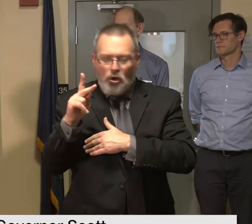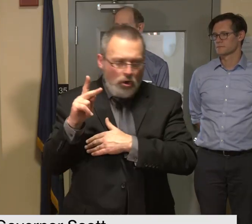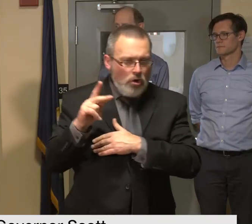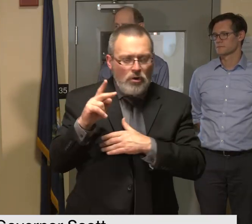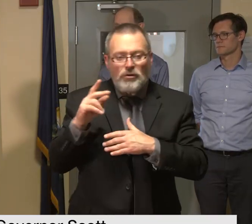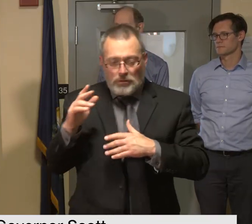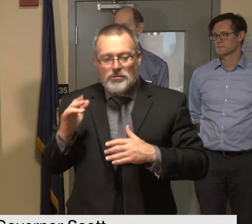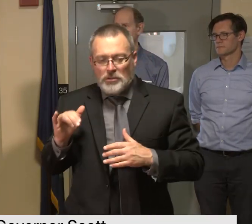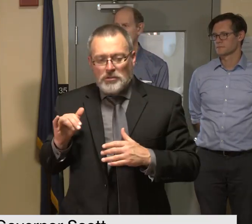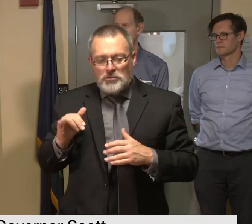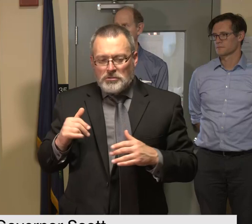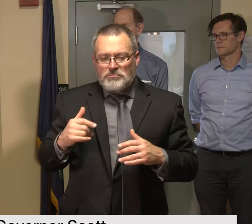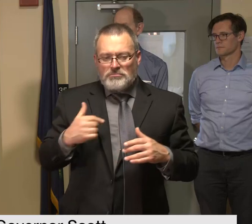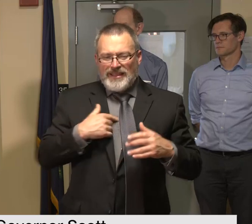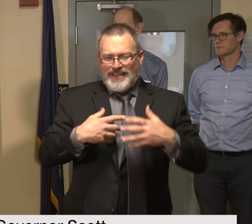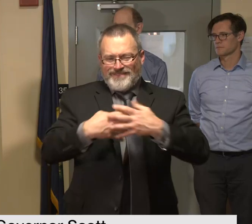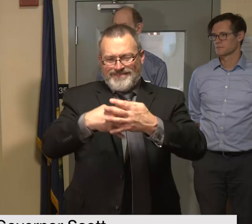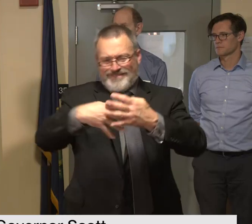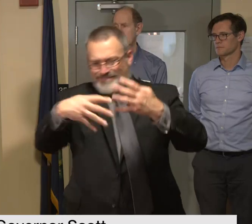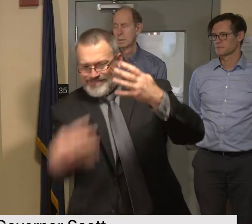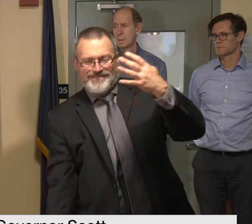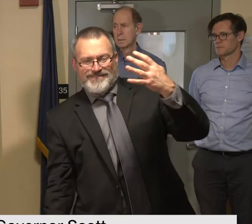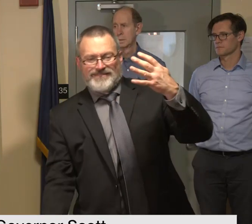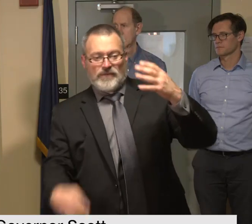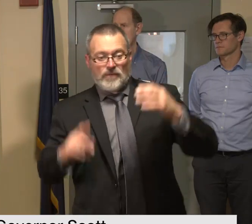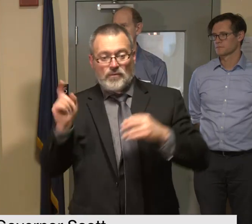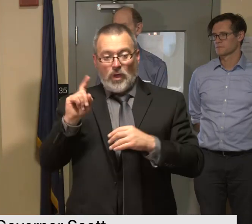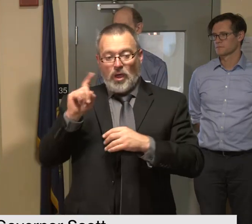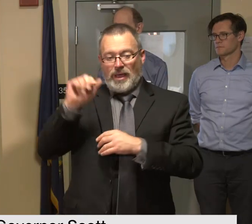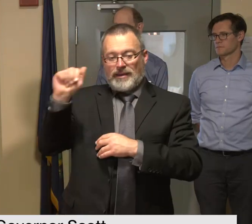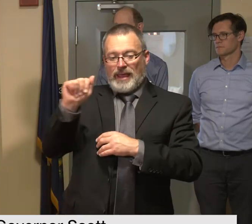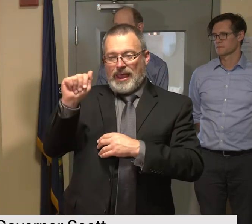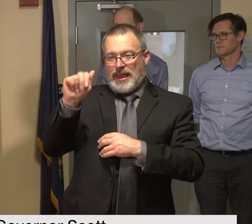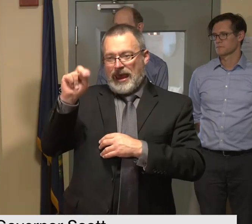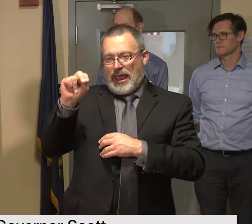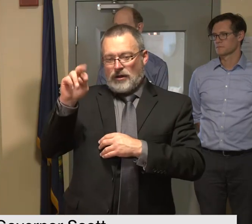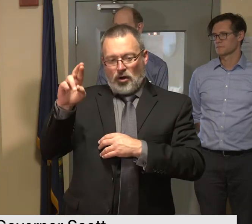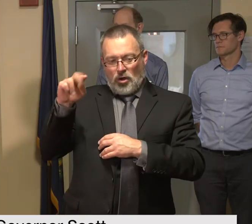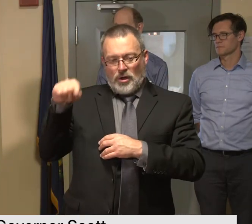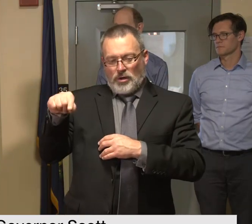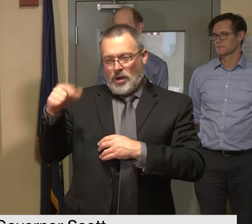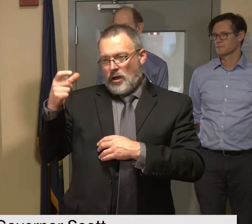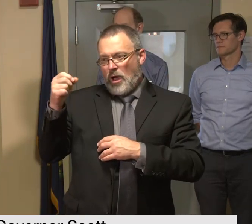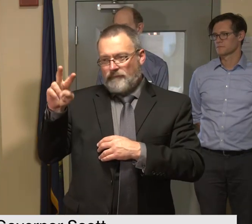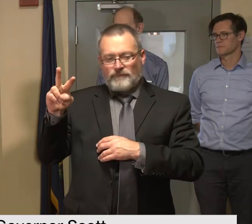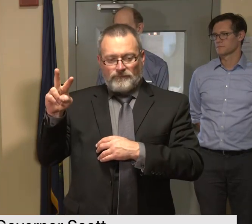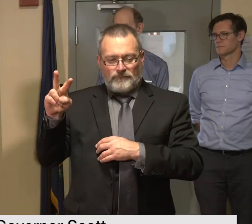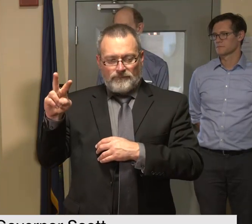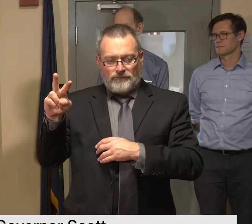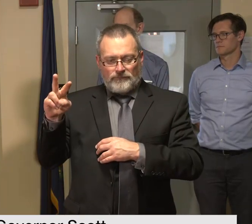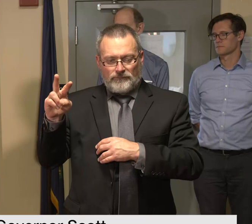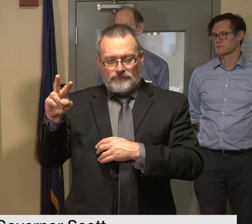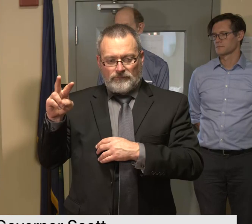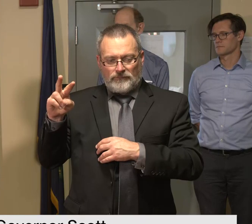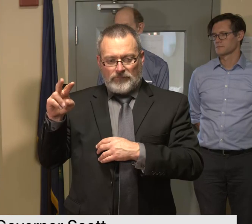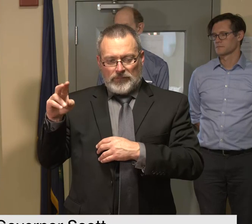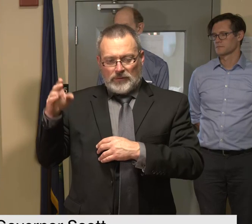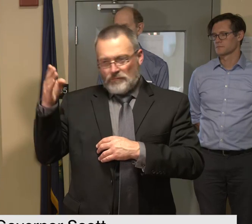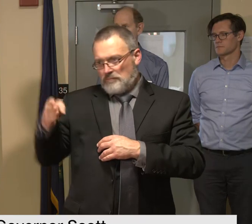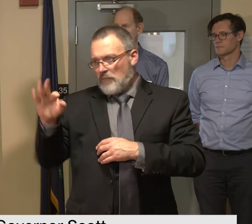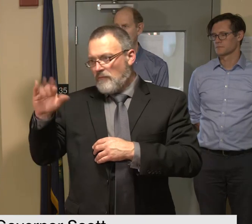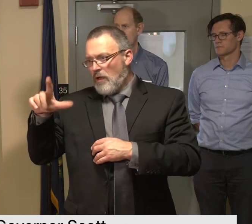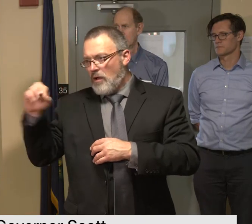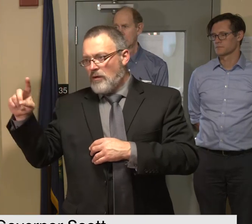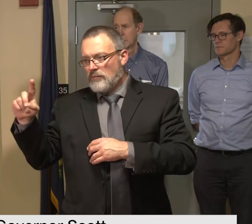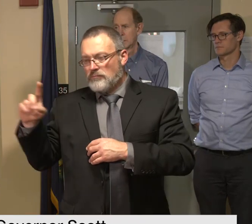available on the anr.vermont.gov slash flood web page for where